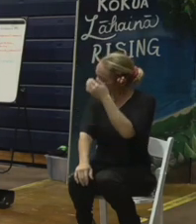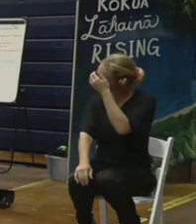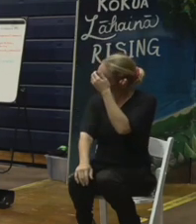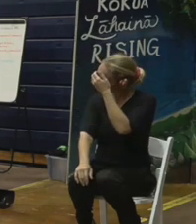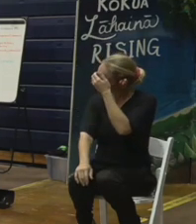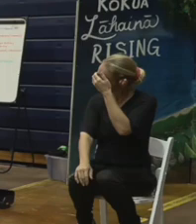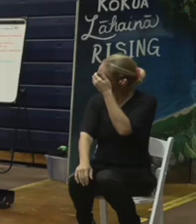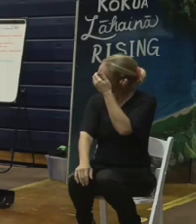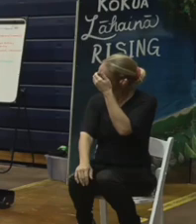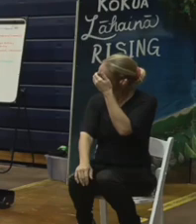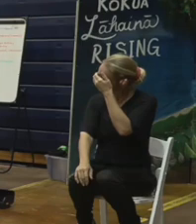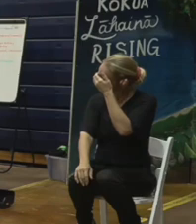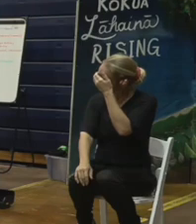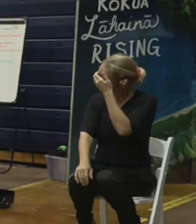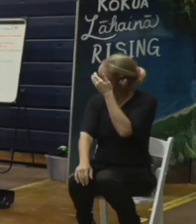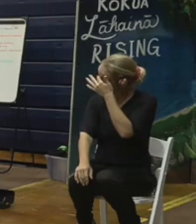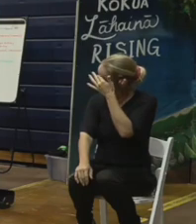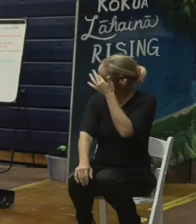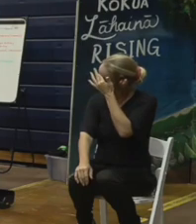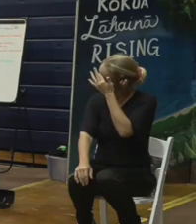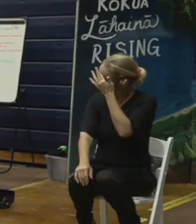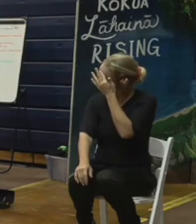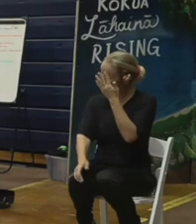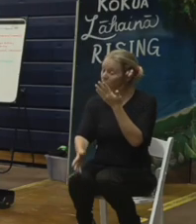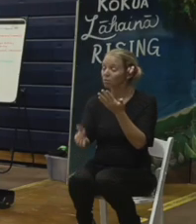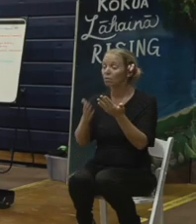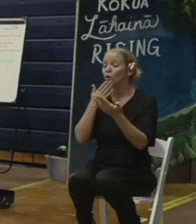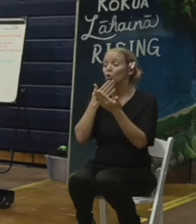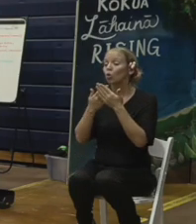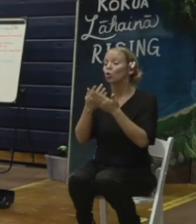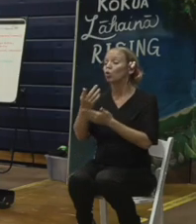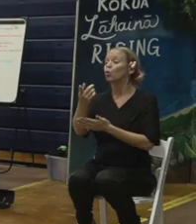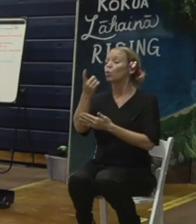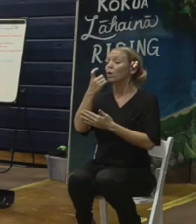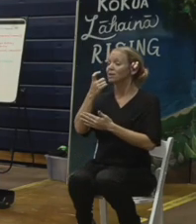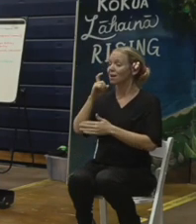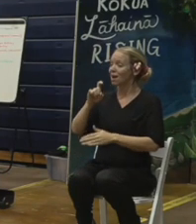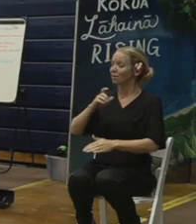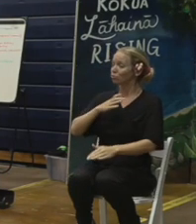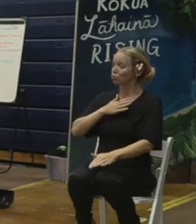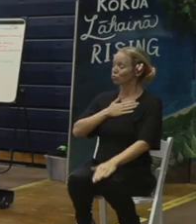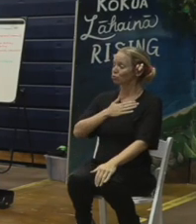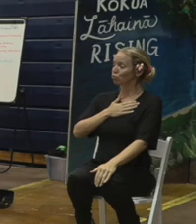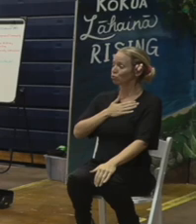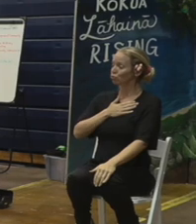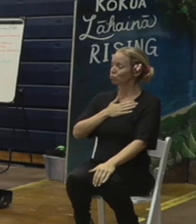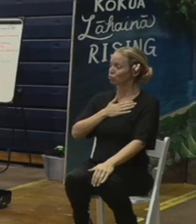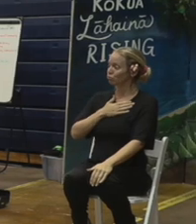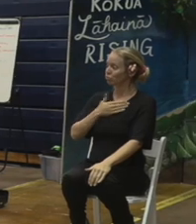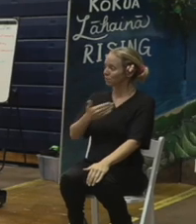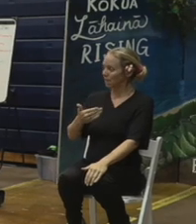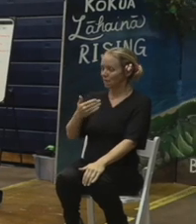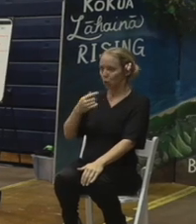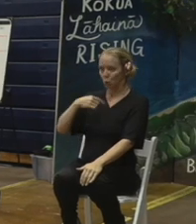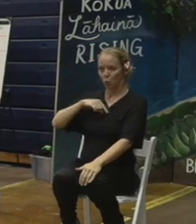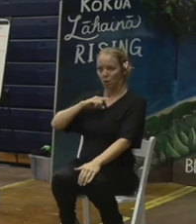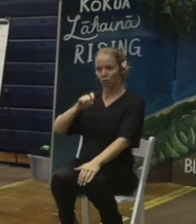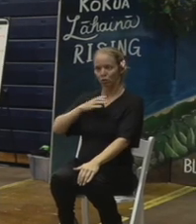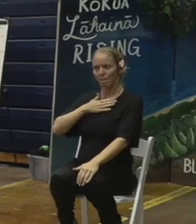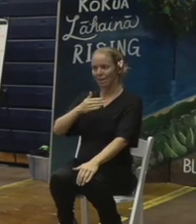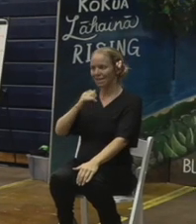Testing. That's a very good question. And I have to admit, we did not look at Kaho'olawe.